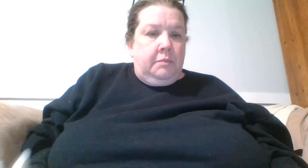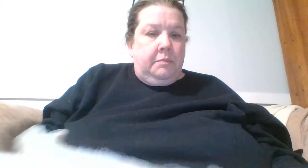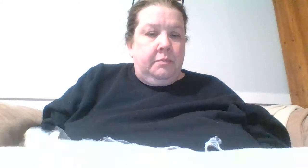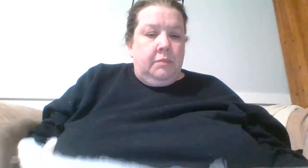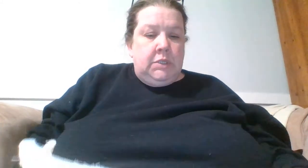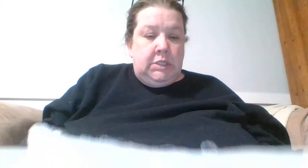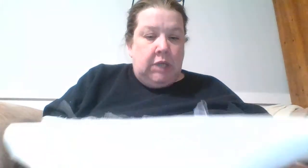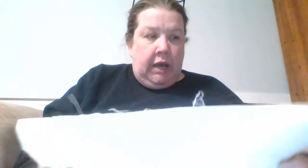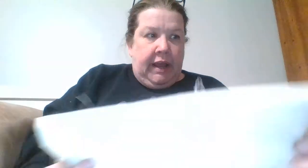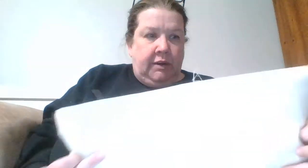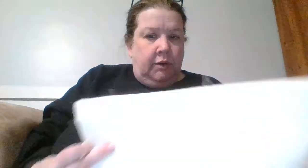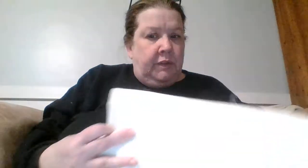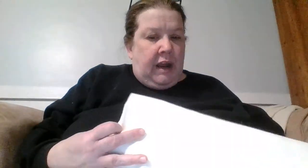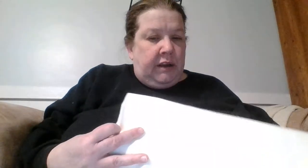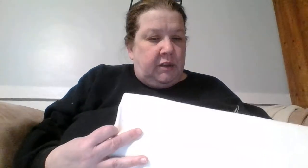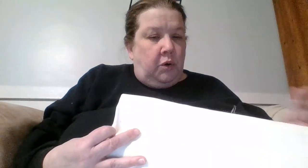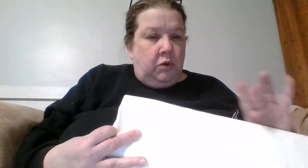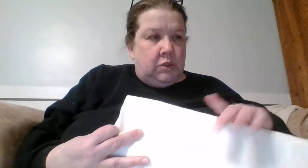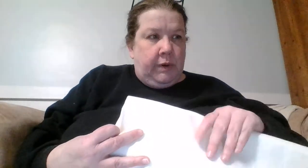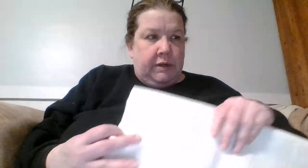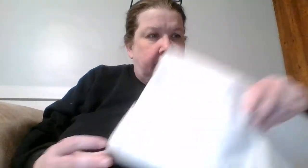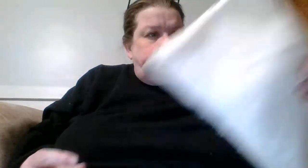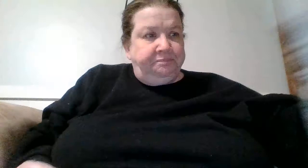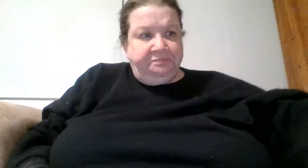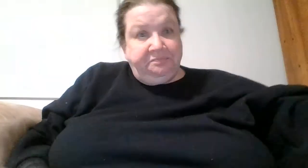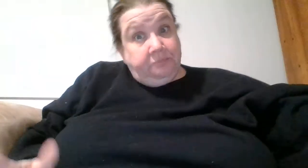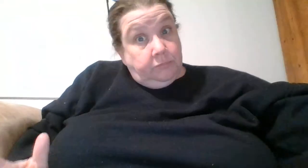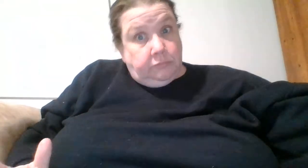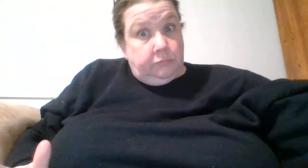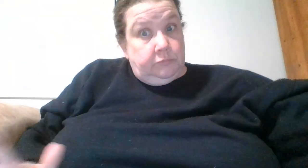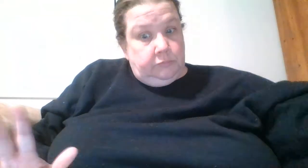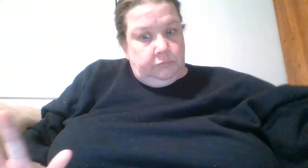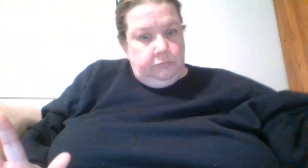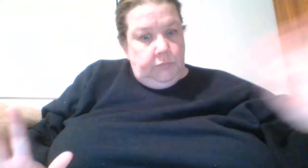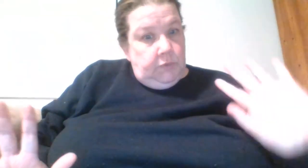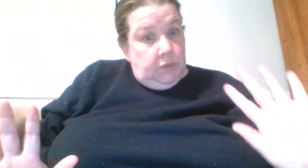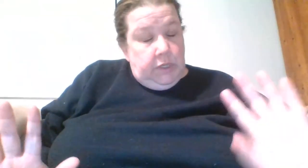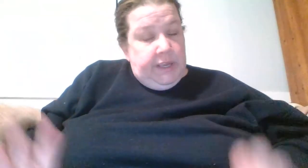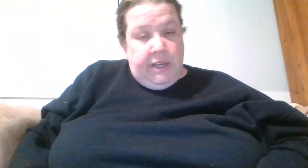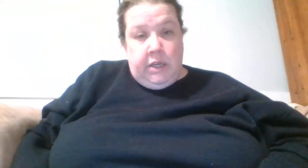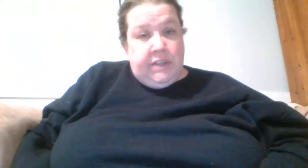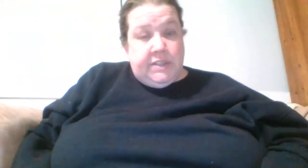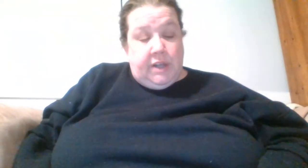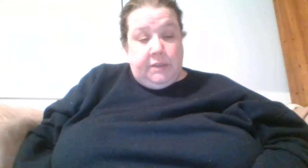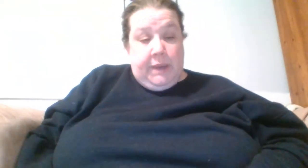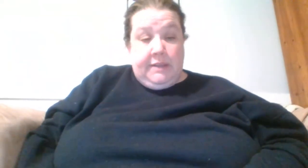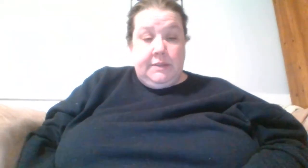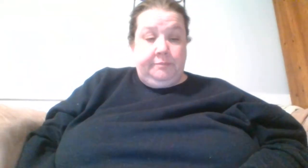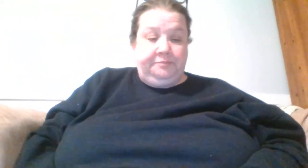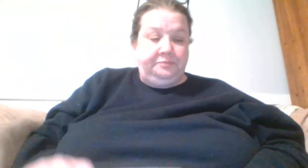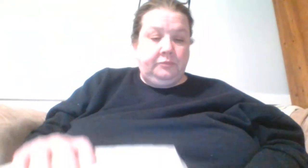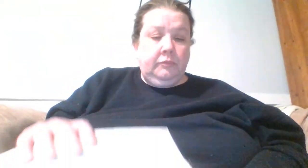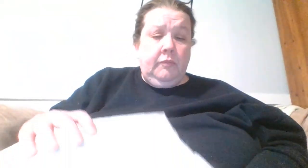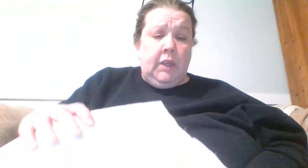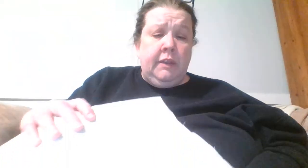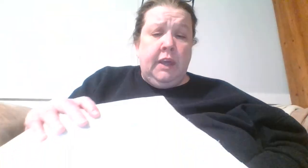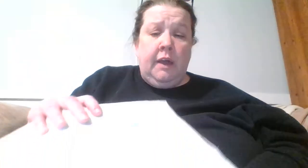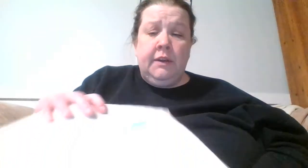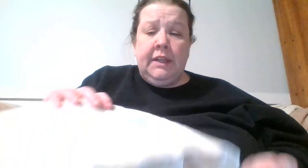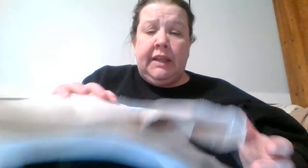done I don't know that I'll get the whole square done it it just all depends the other thing